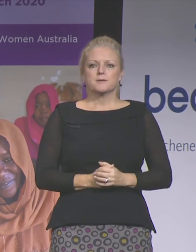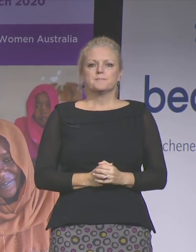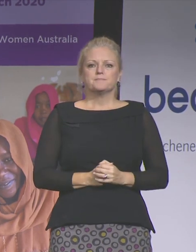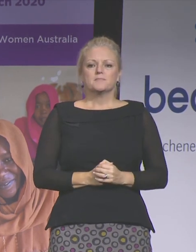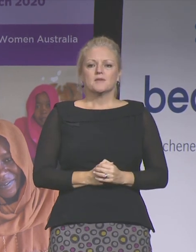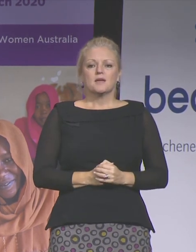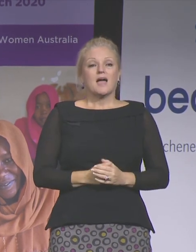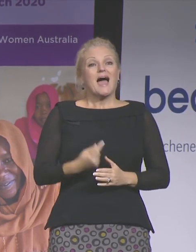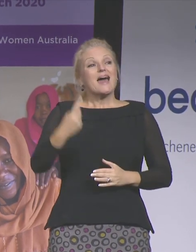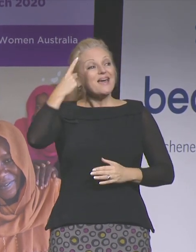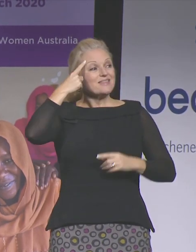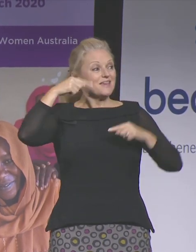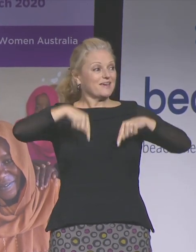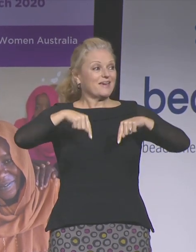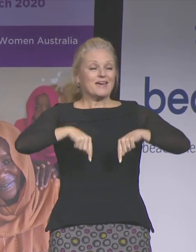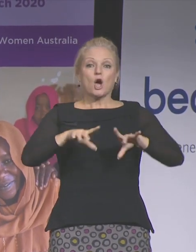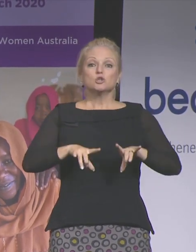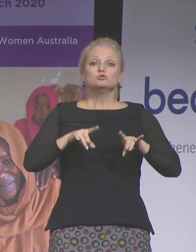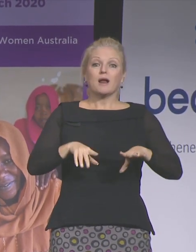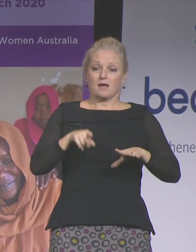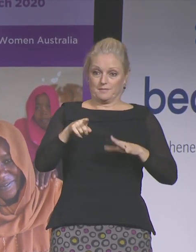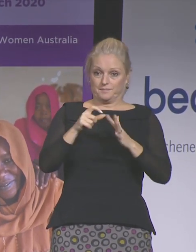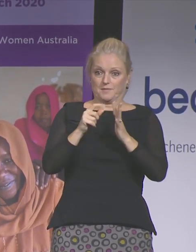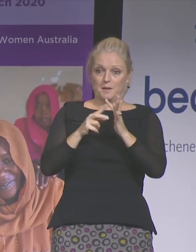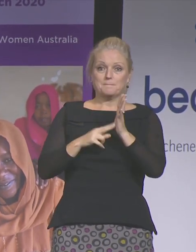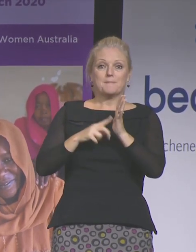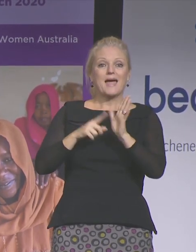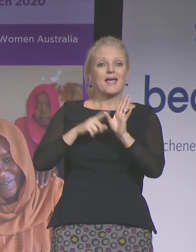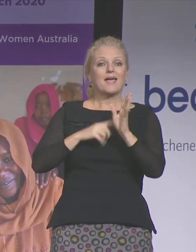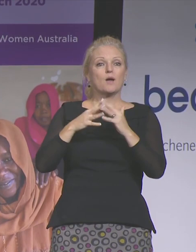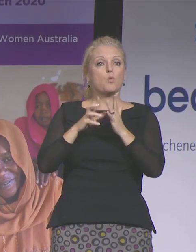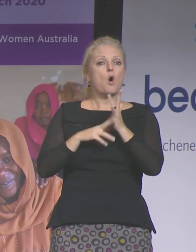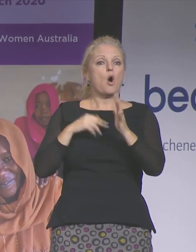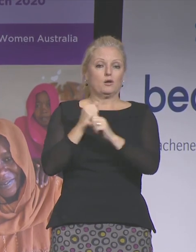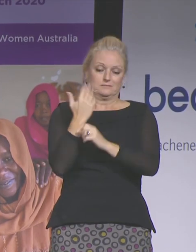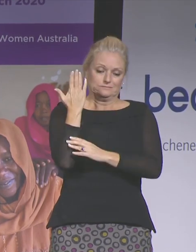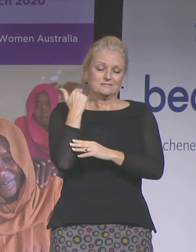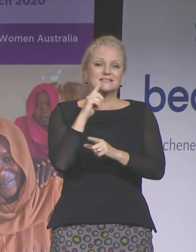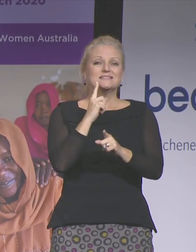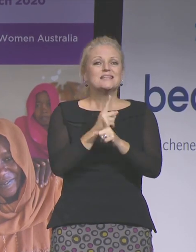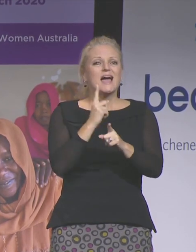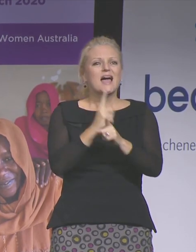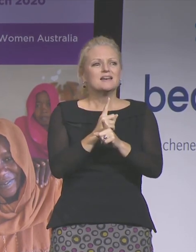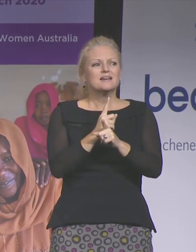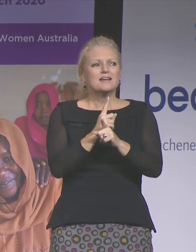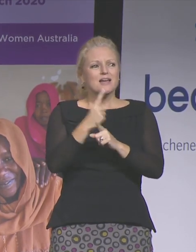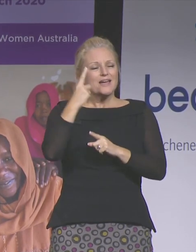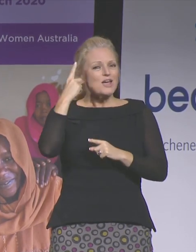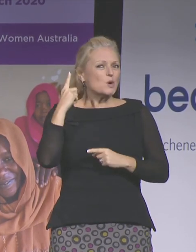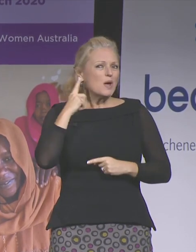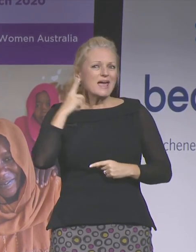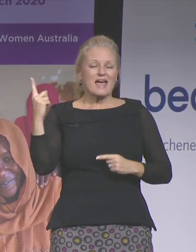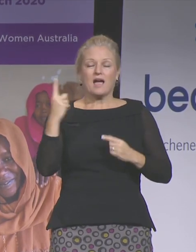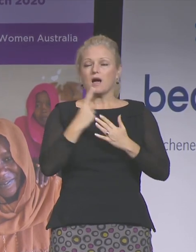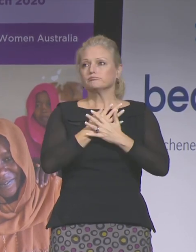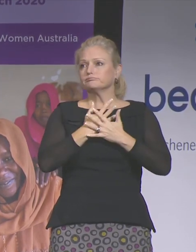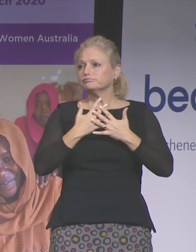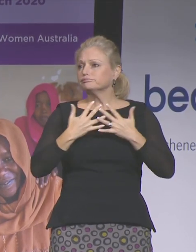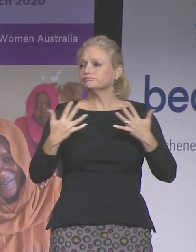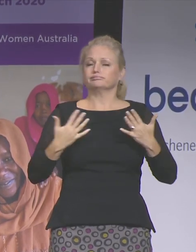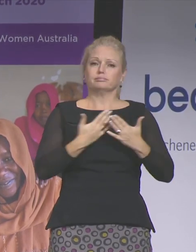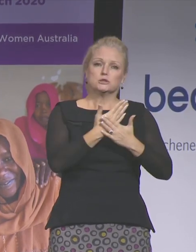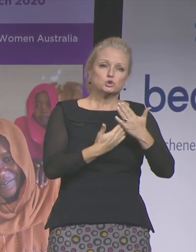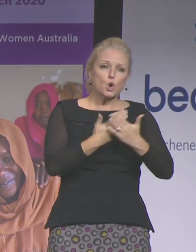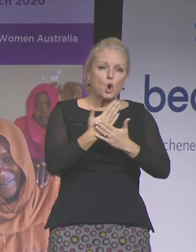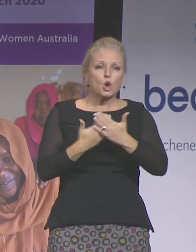back here in Australia, as Senator Wong said, I'm thinking of the stories of the women living with violence every day. The